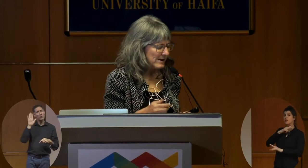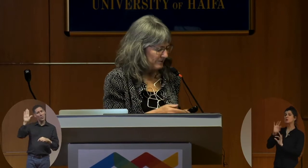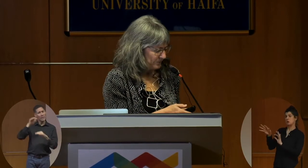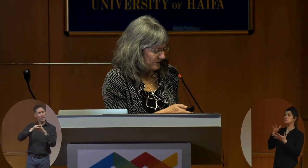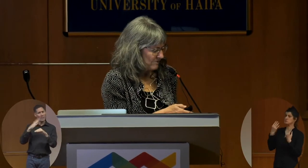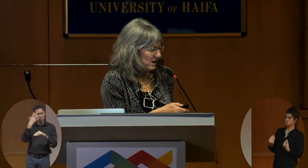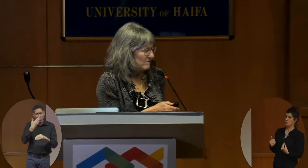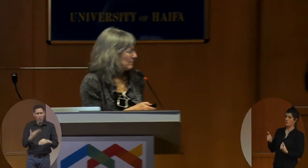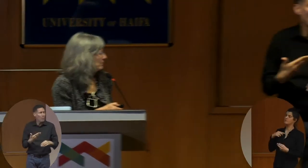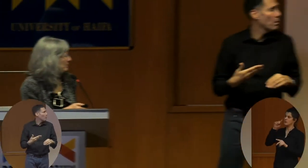well. Here we go.